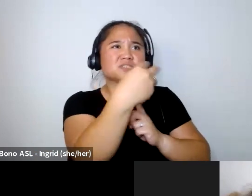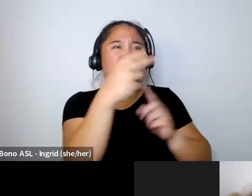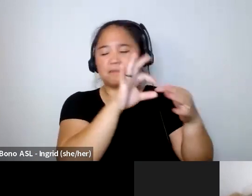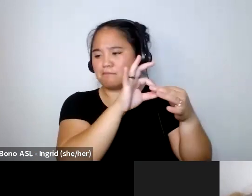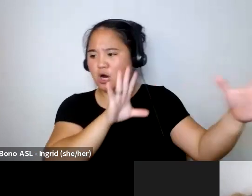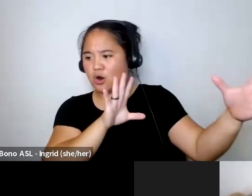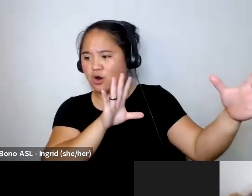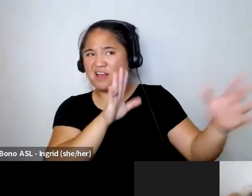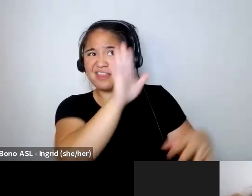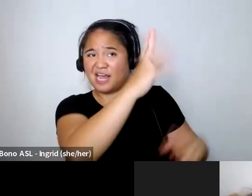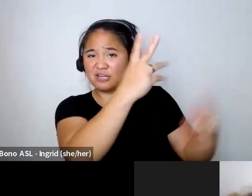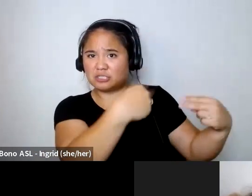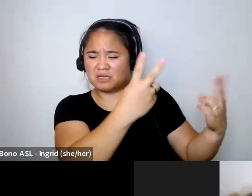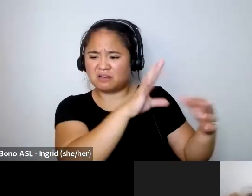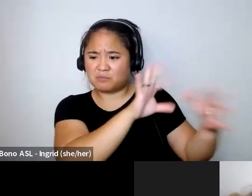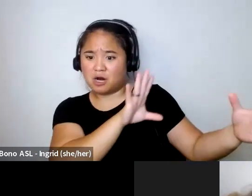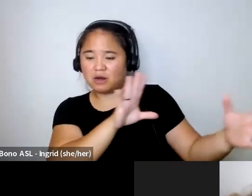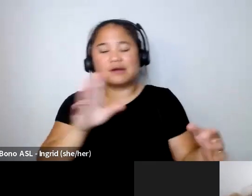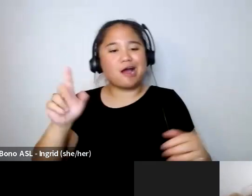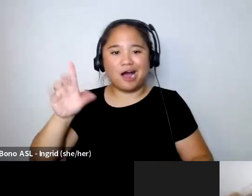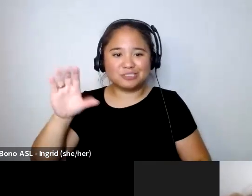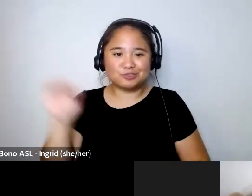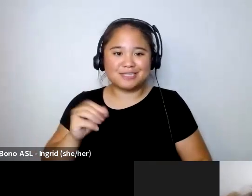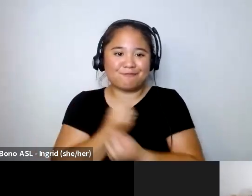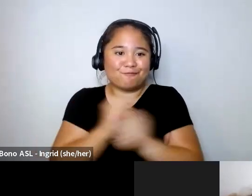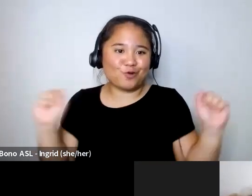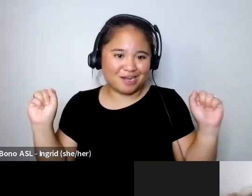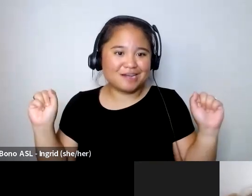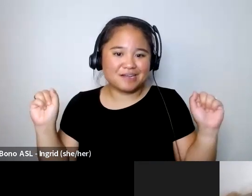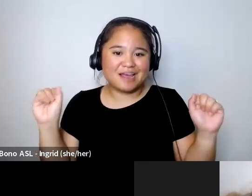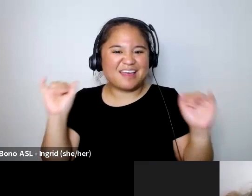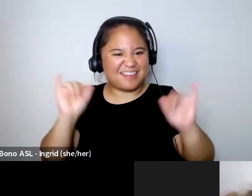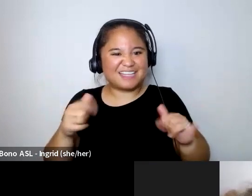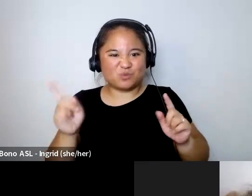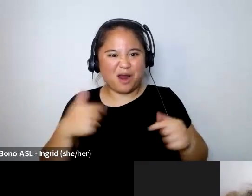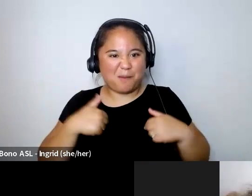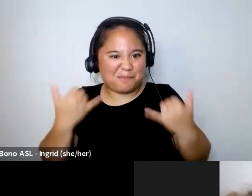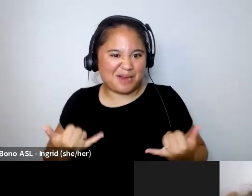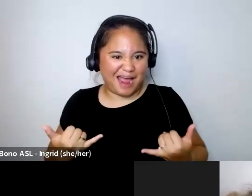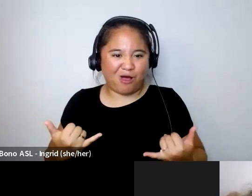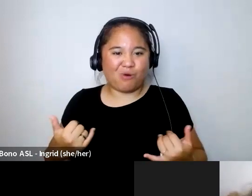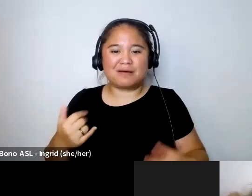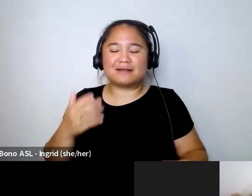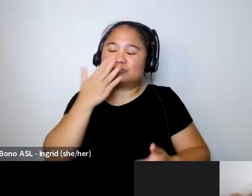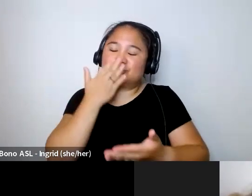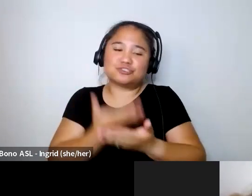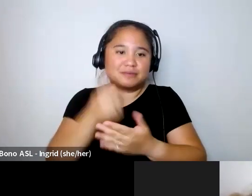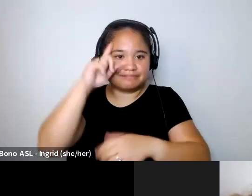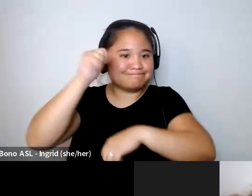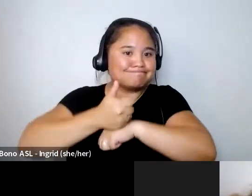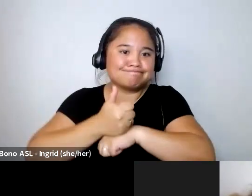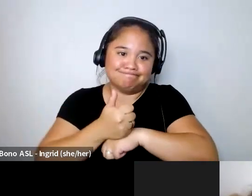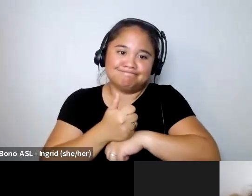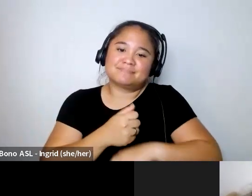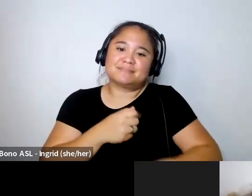judgment you're 100 free and that's the place that i'm in and it's a great place to be and and it's based on